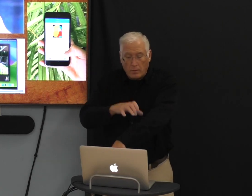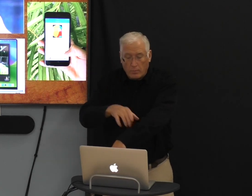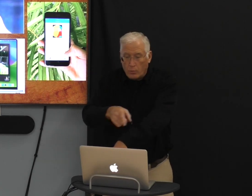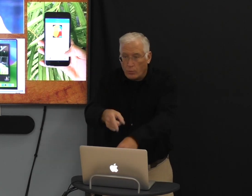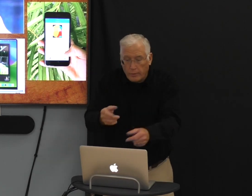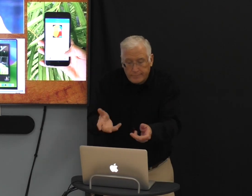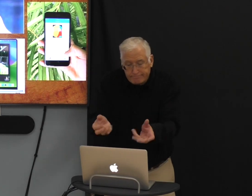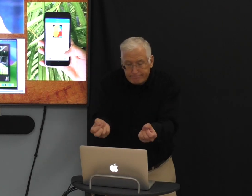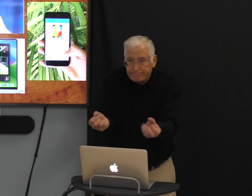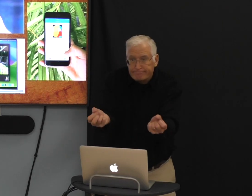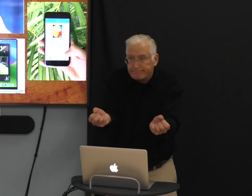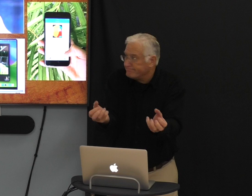Laptop computers.